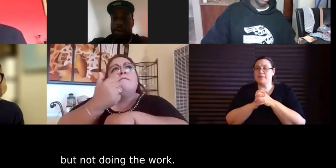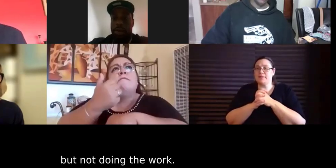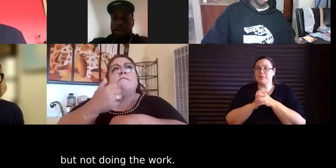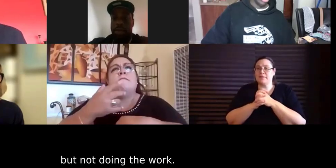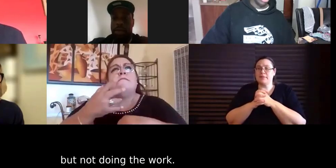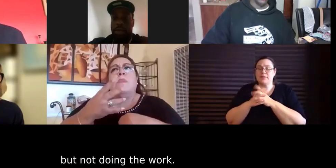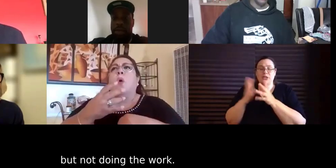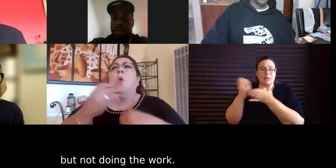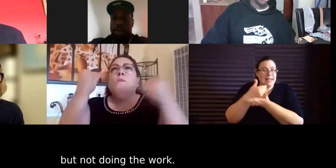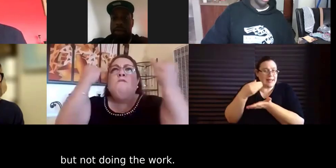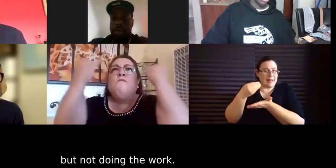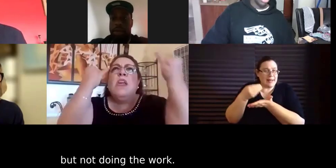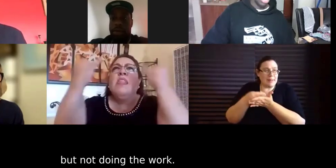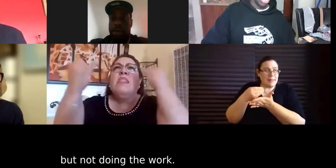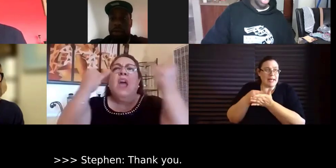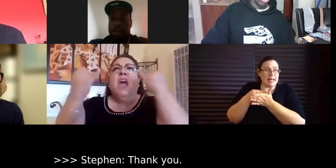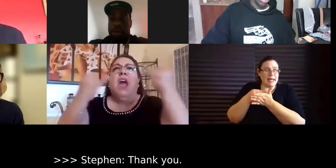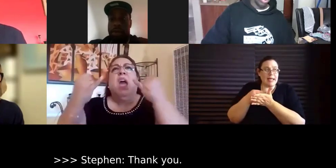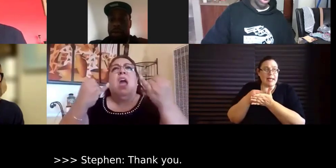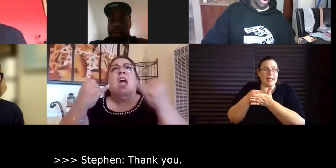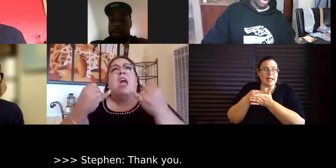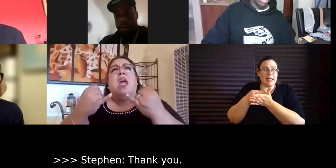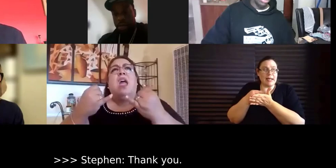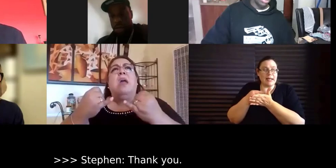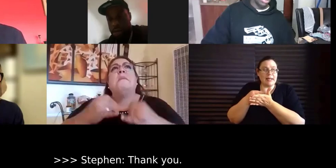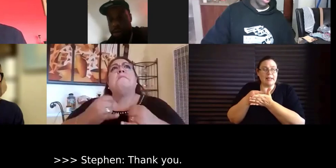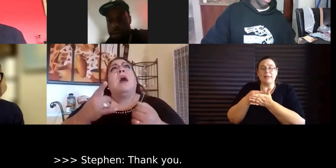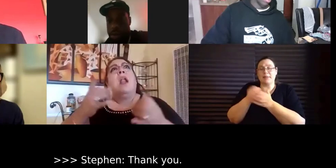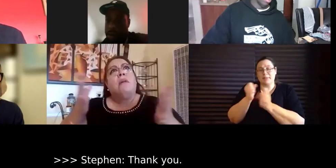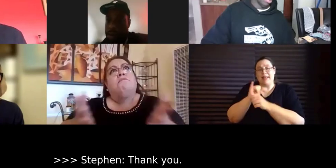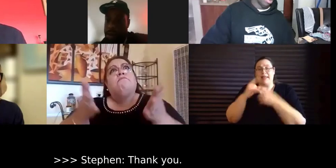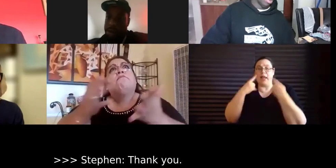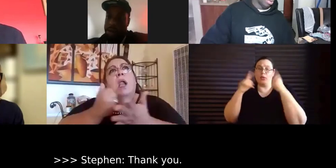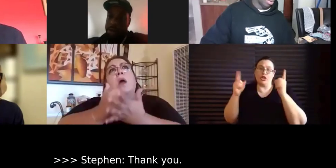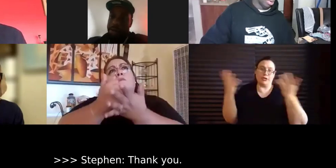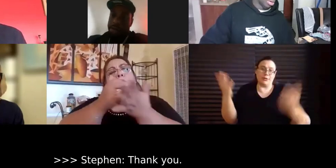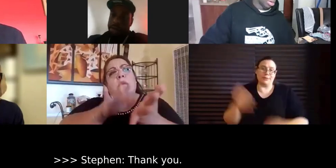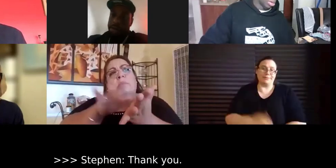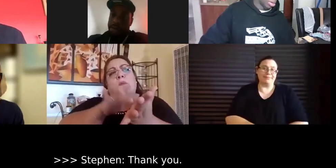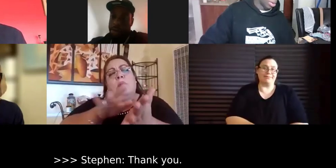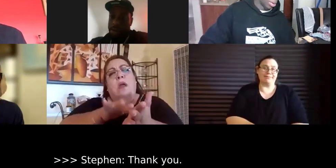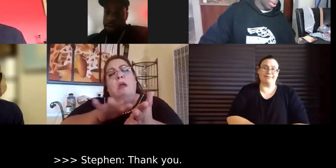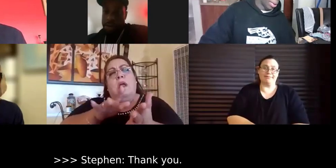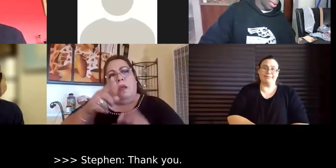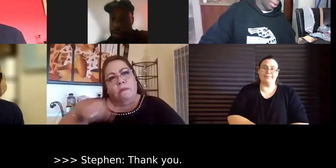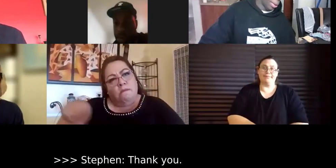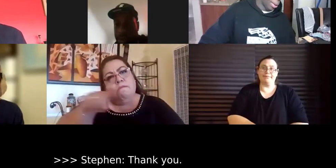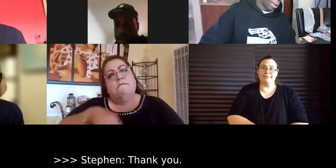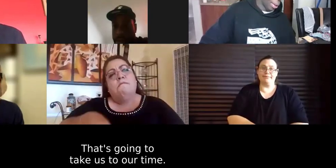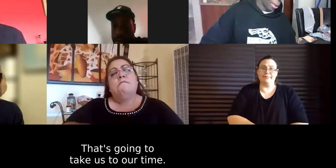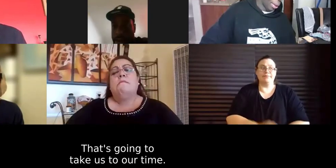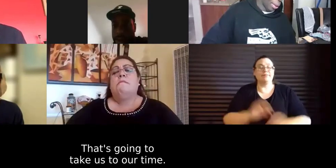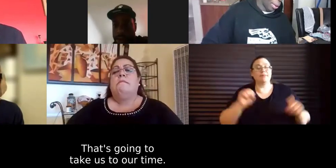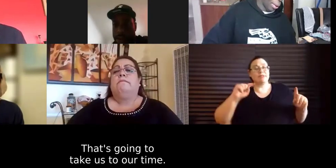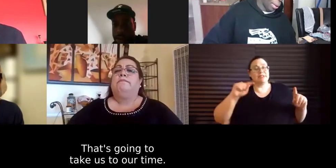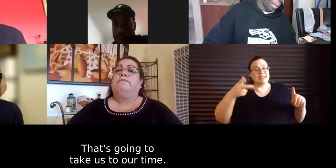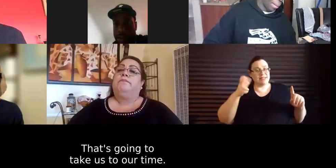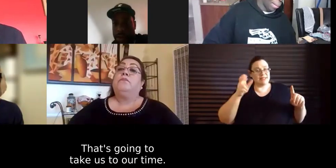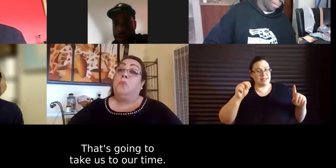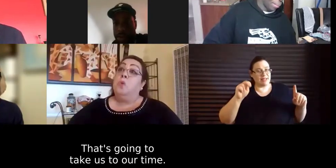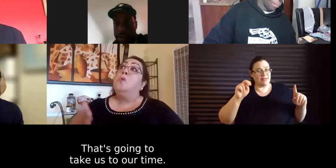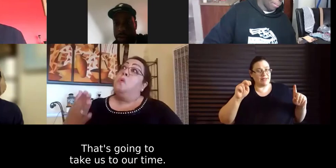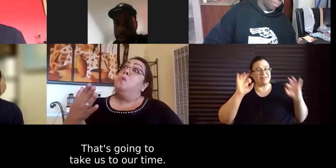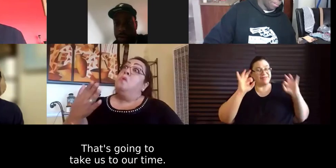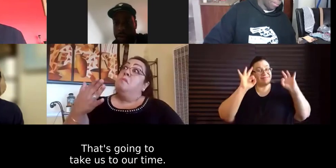but then i'm doing it works so excellent thank you that's going to take